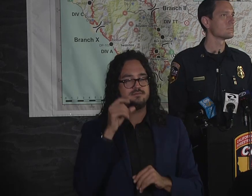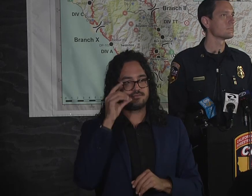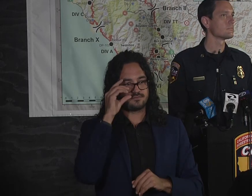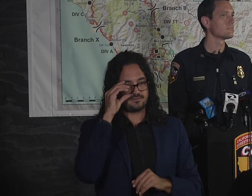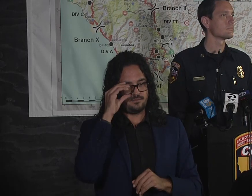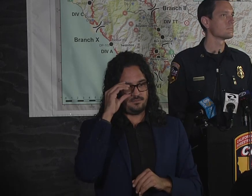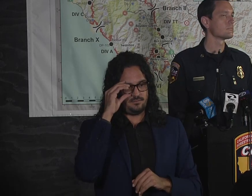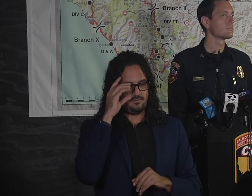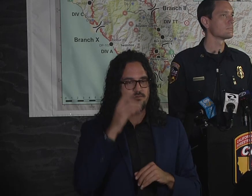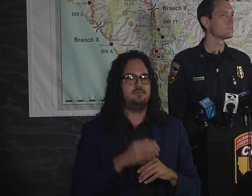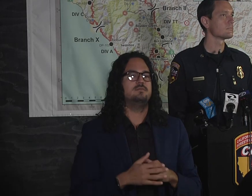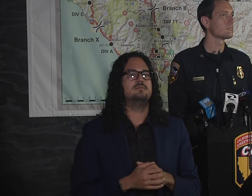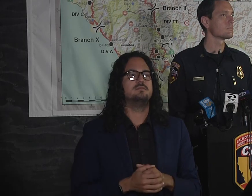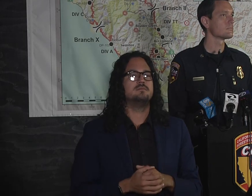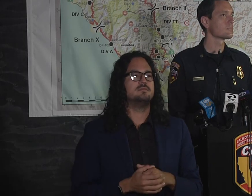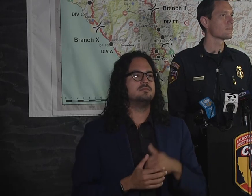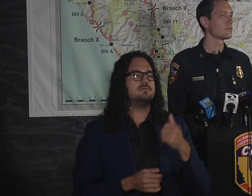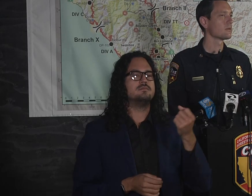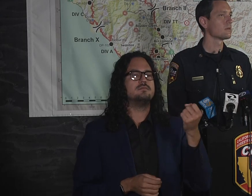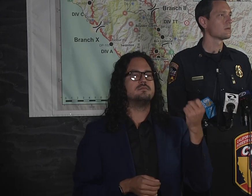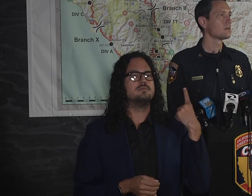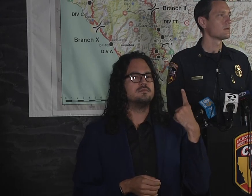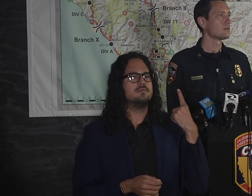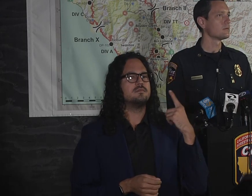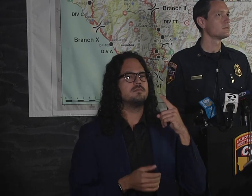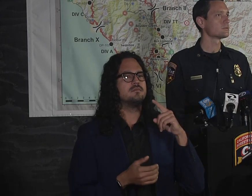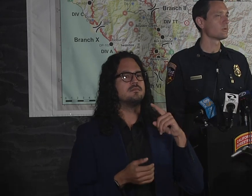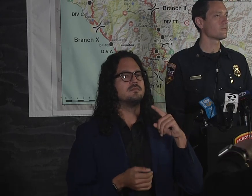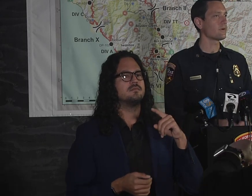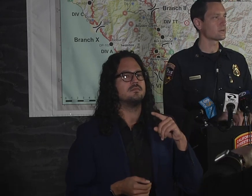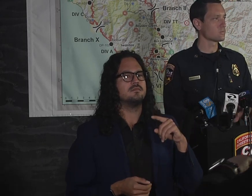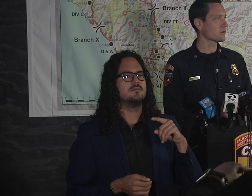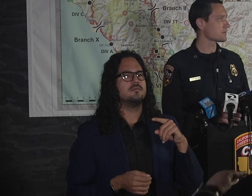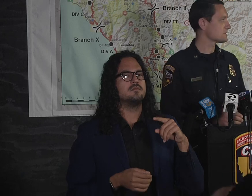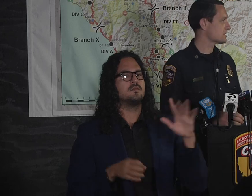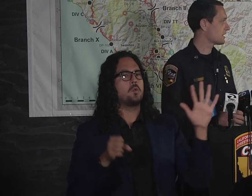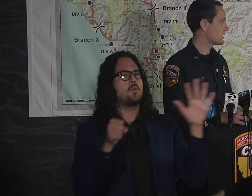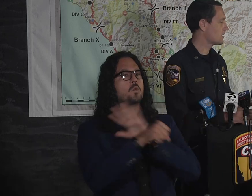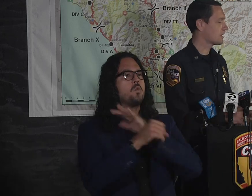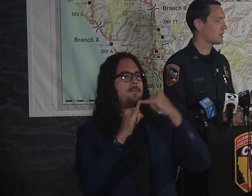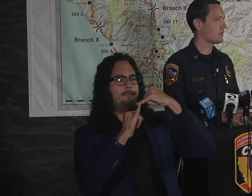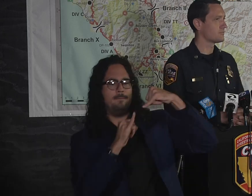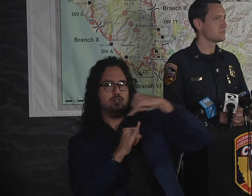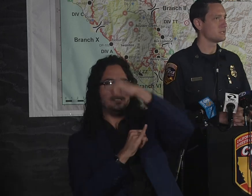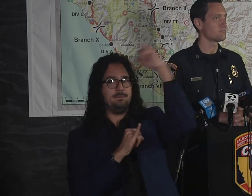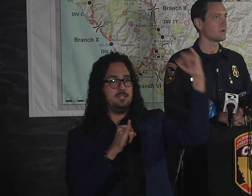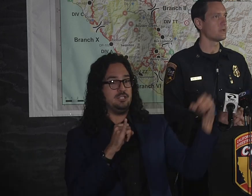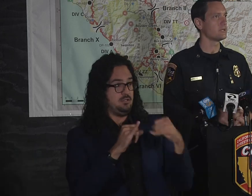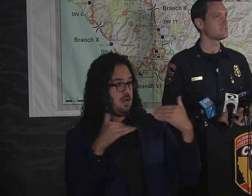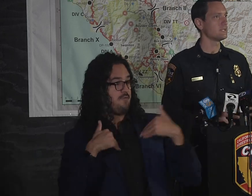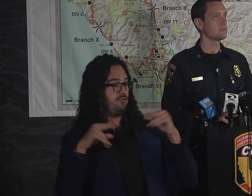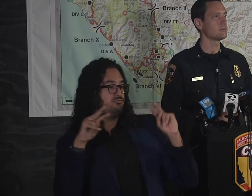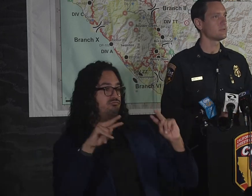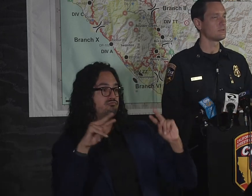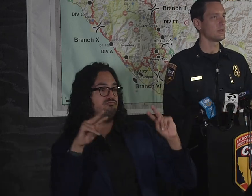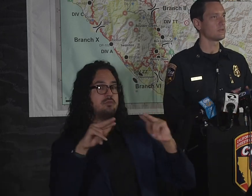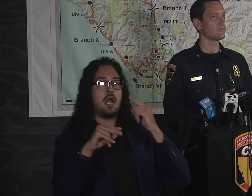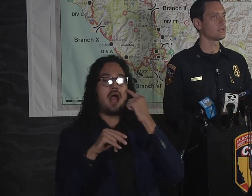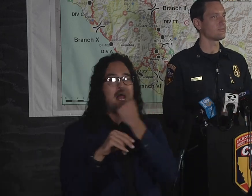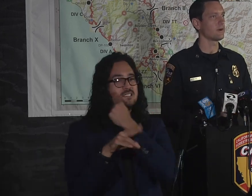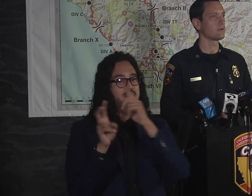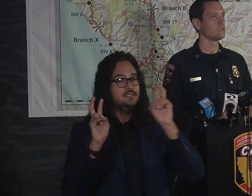is being watched at least? So the way the fires work is Chief Brunton and his team